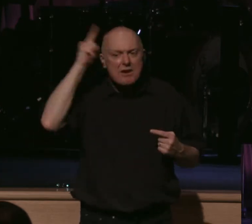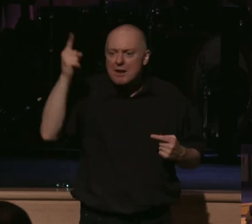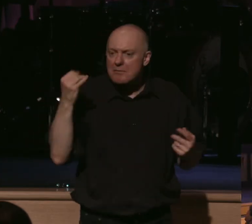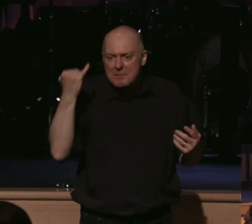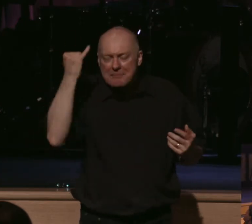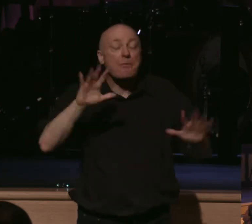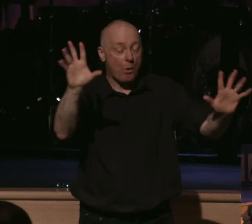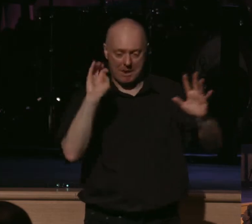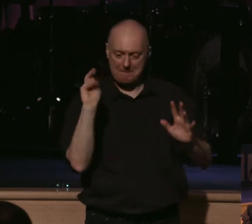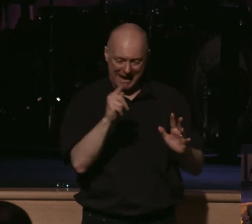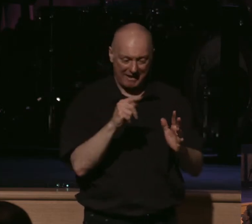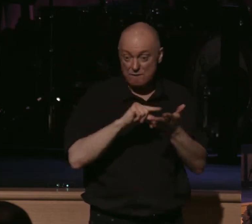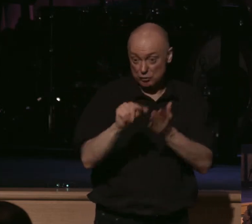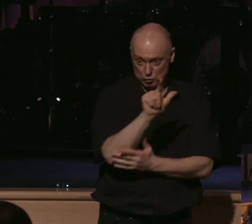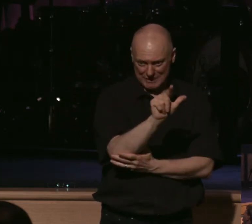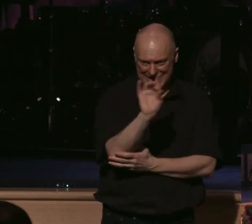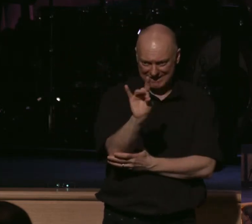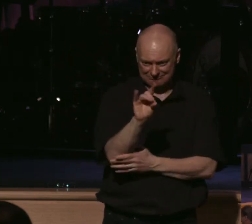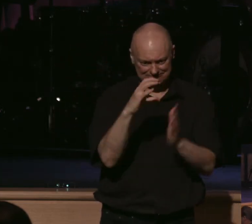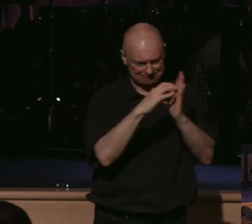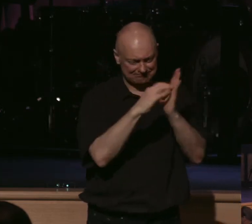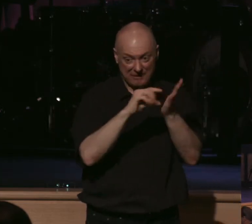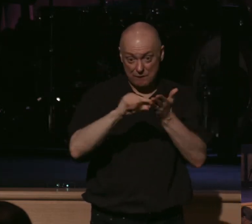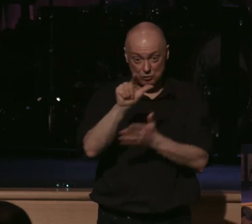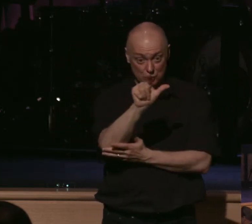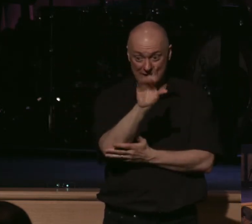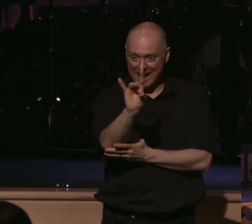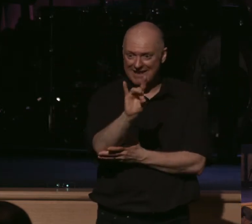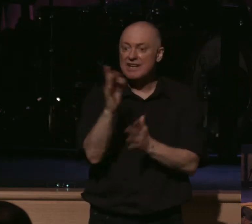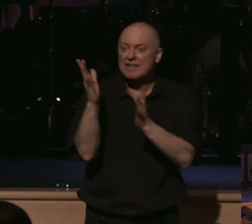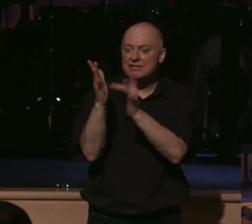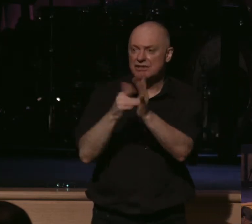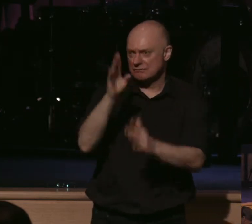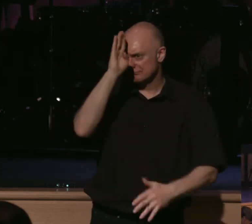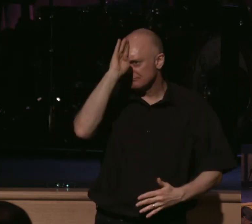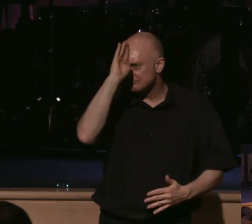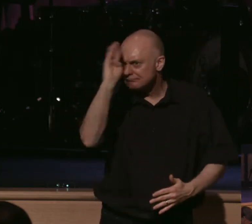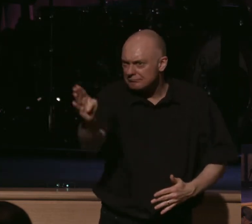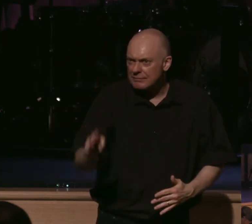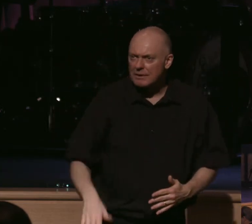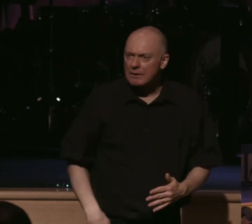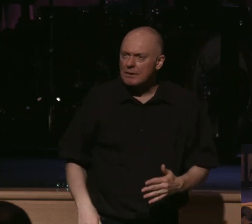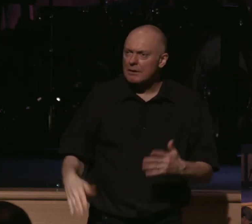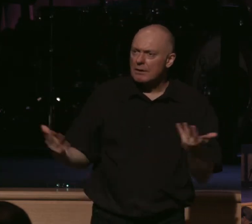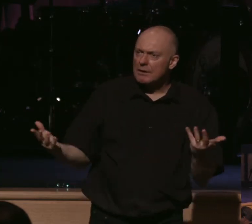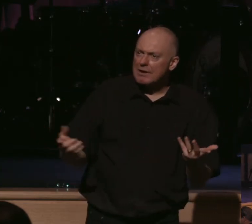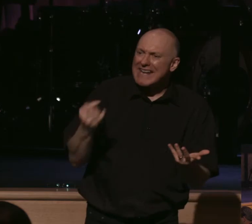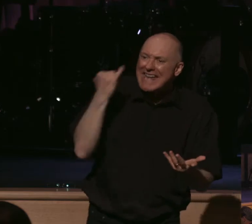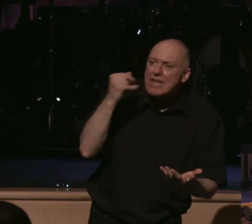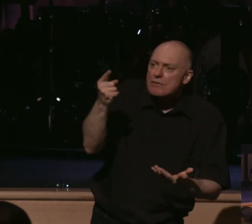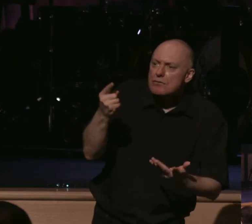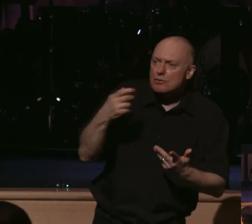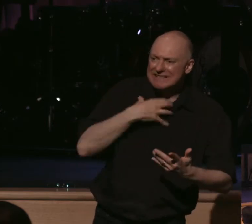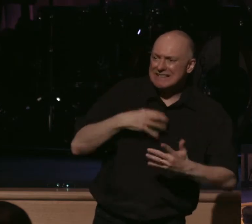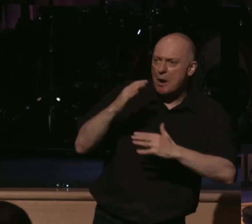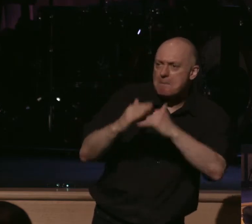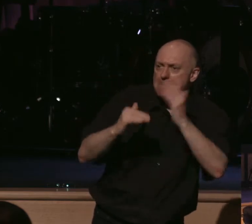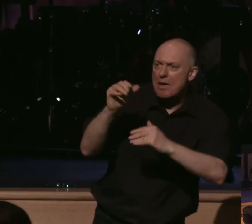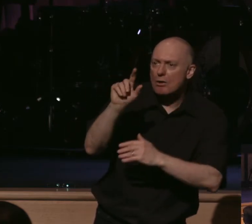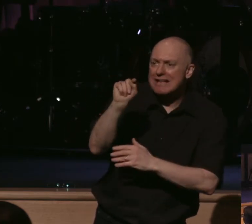Back to our text. Look at verse 28. And here he goes, right? This is what he's saying. For which one of you desiring to build a tower does not first sit down and count